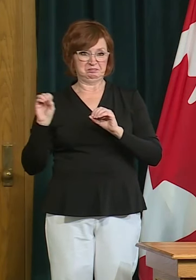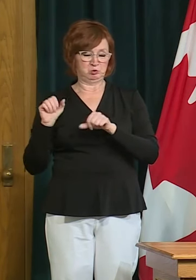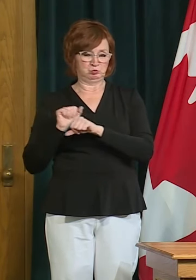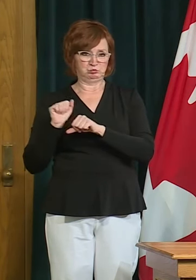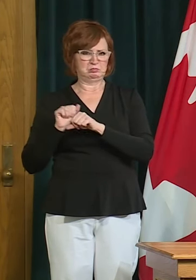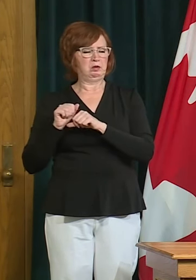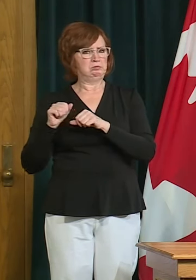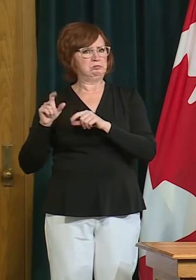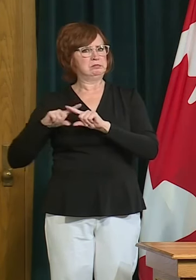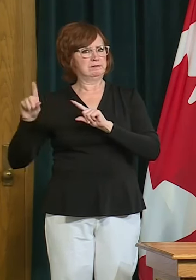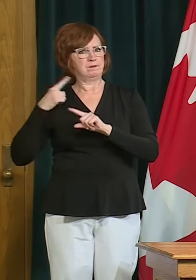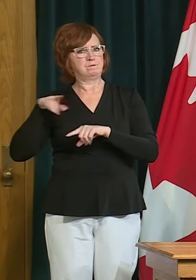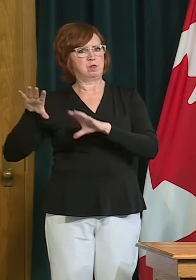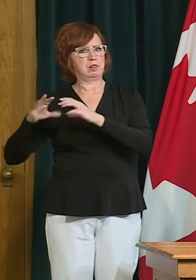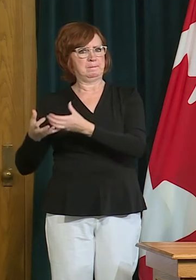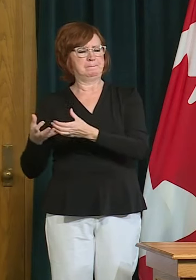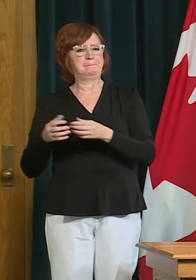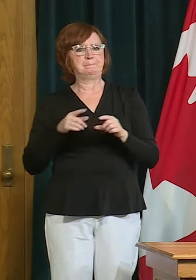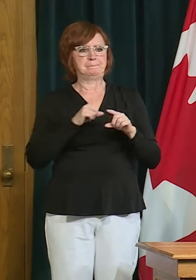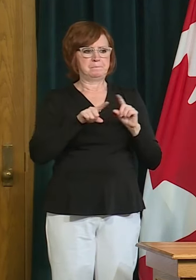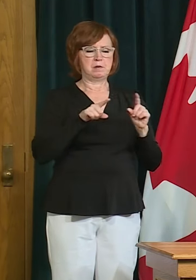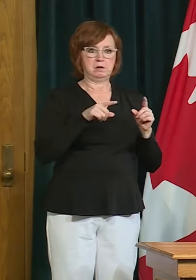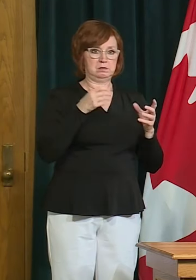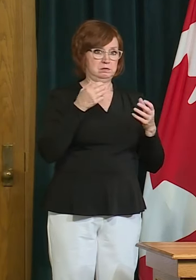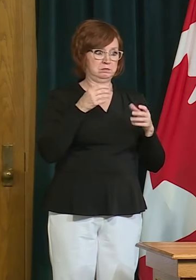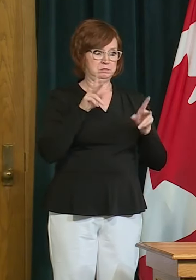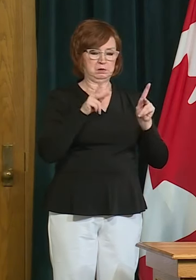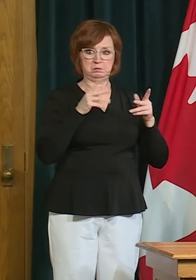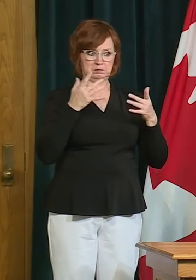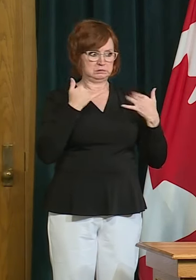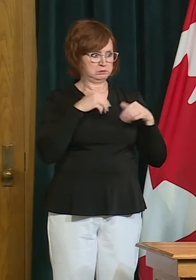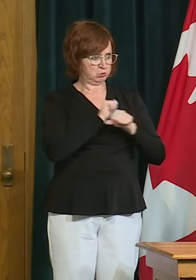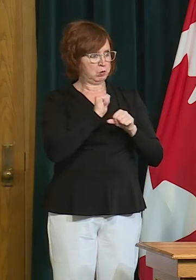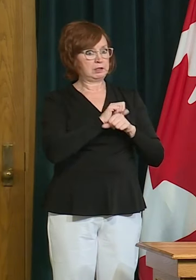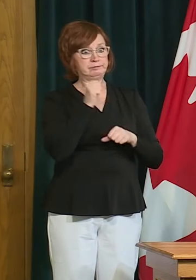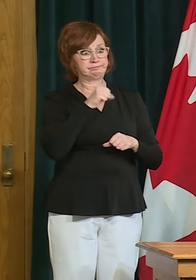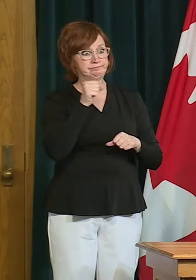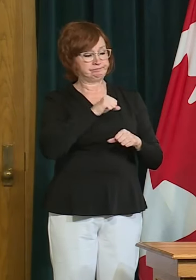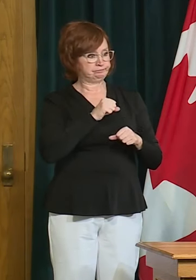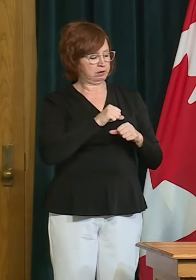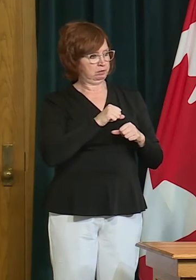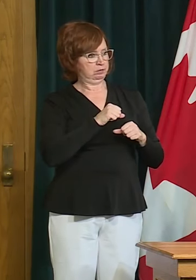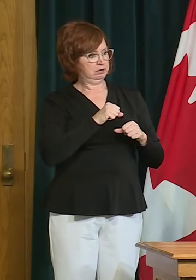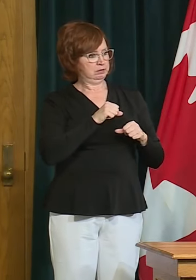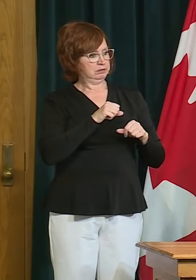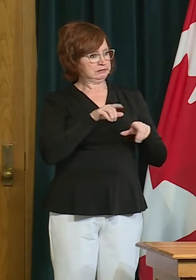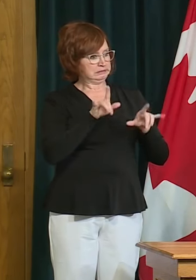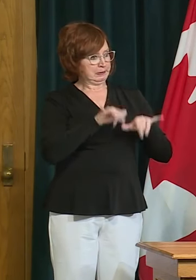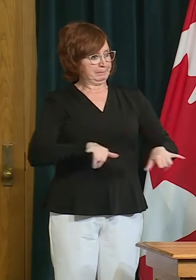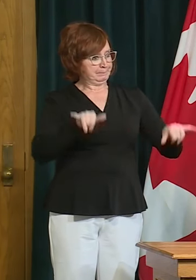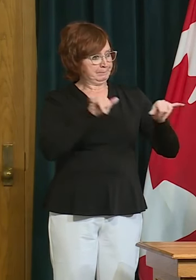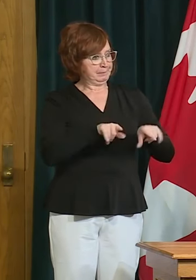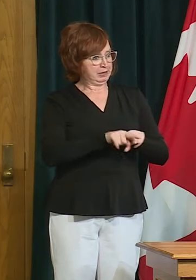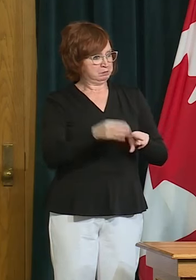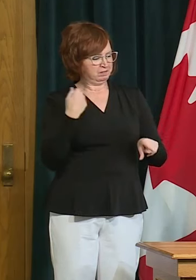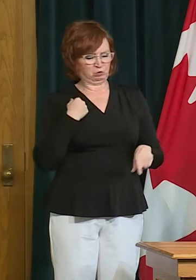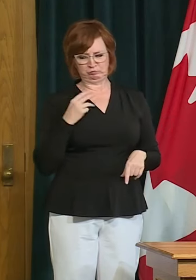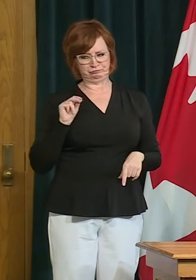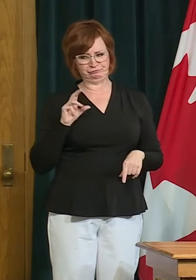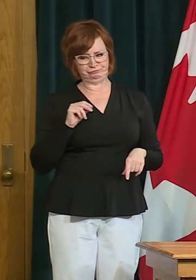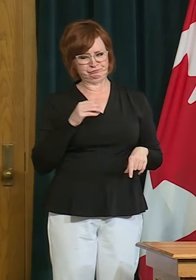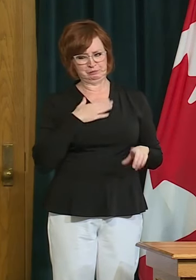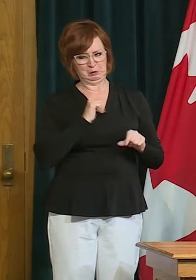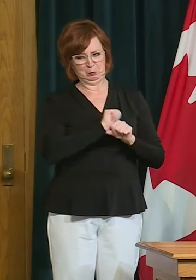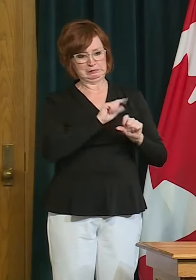working from home but many have been working uh in a very very different environment a new normal uh if you will uh there's been some other challenges